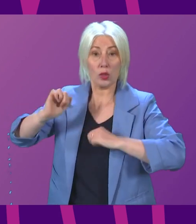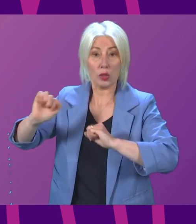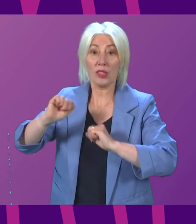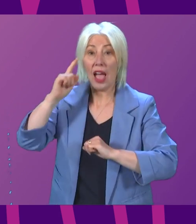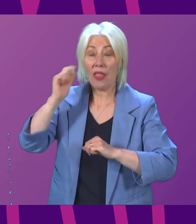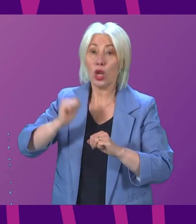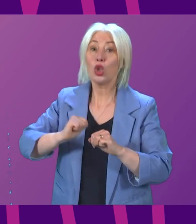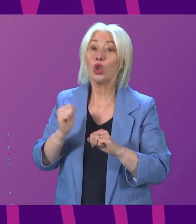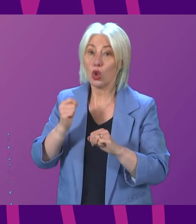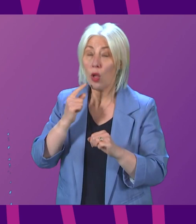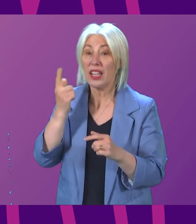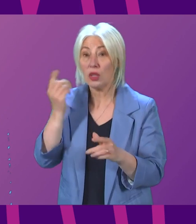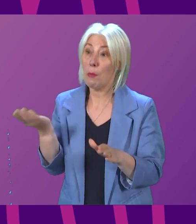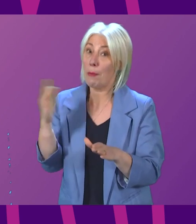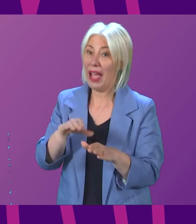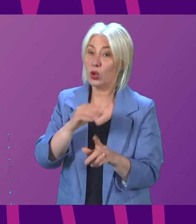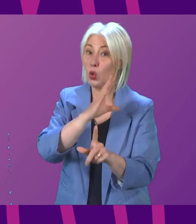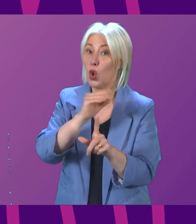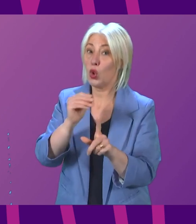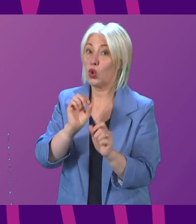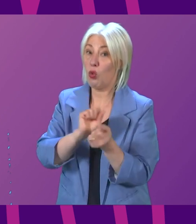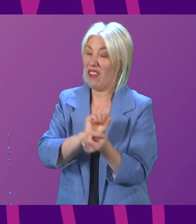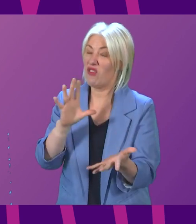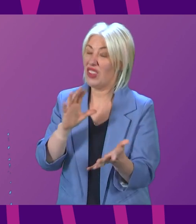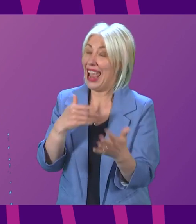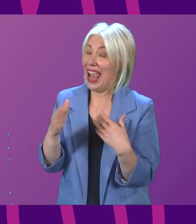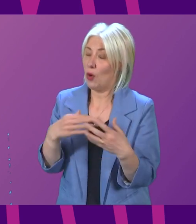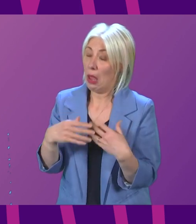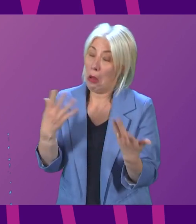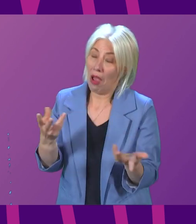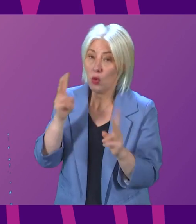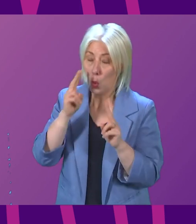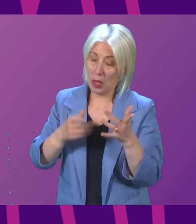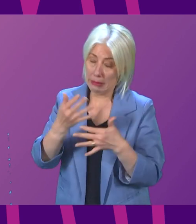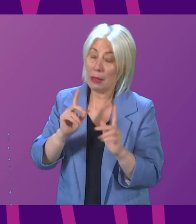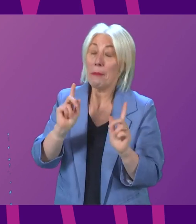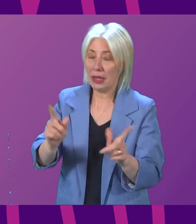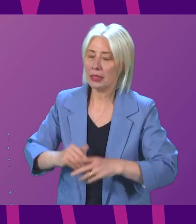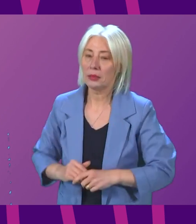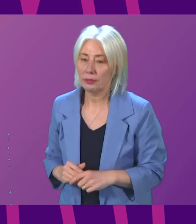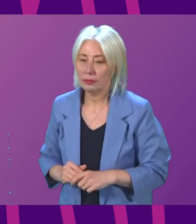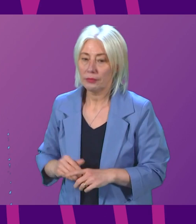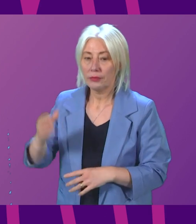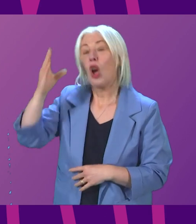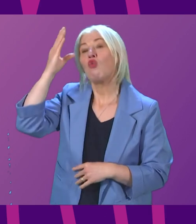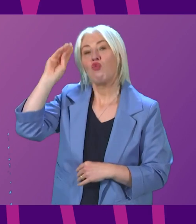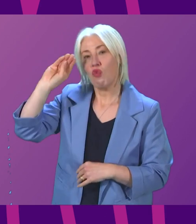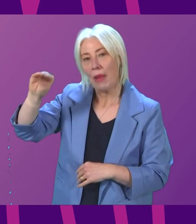well on the way back to being Tory-free anyway. But can we say this? Let's remind